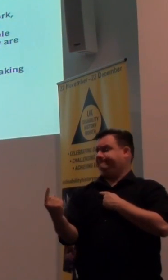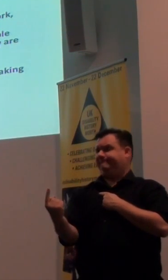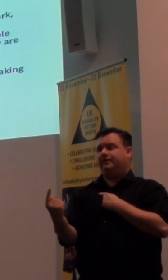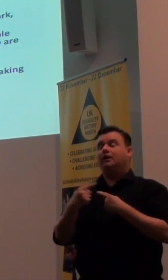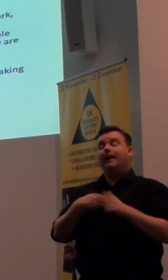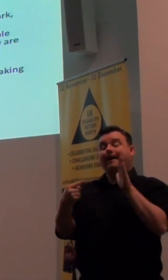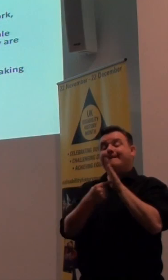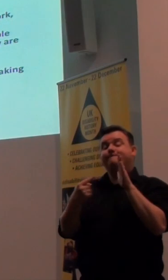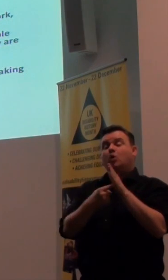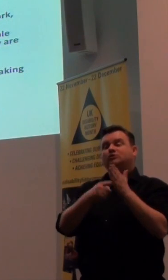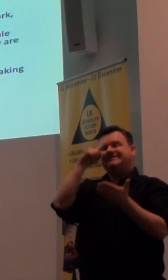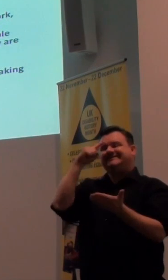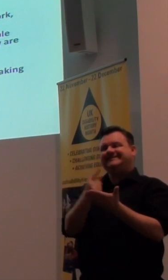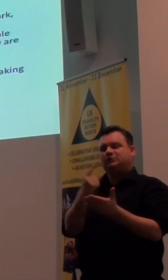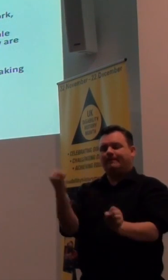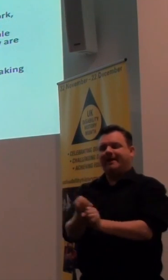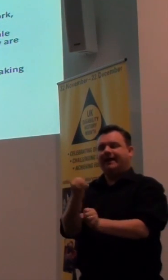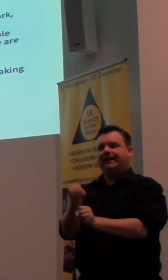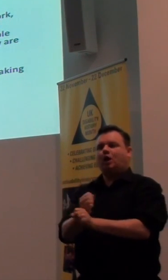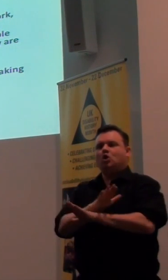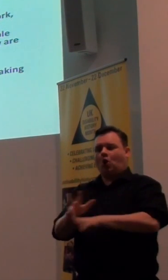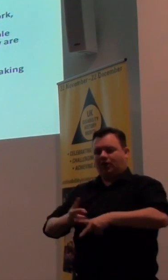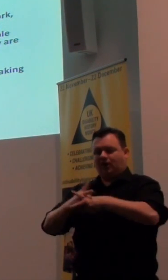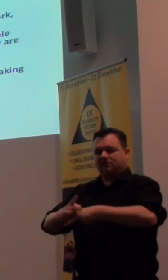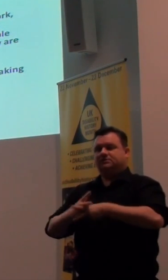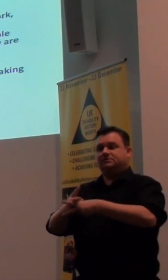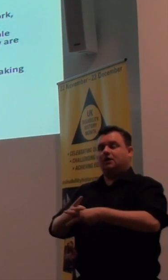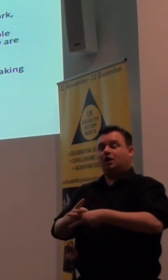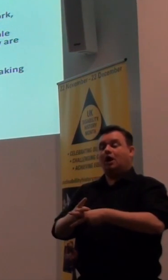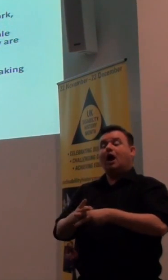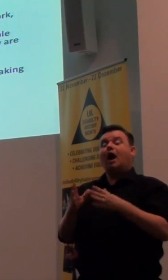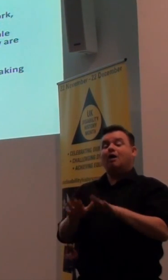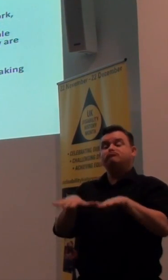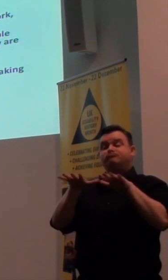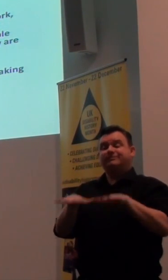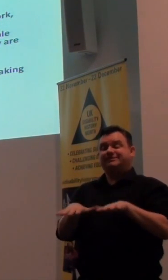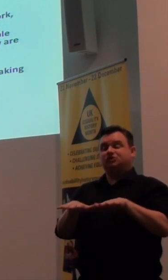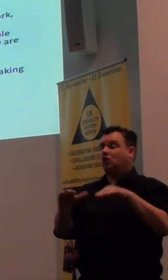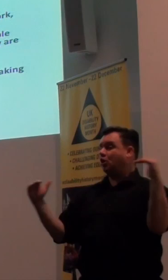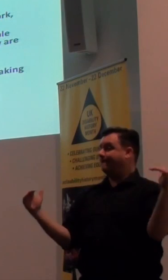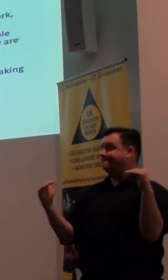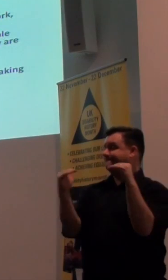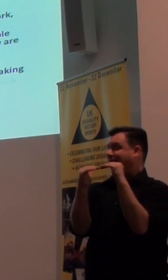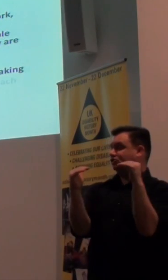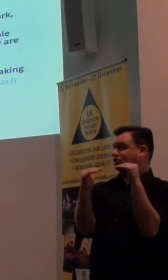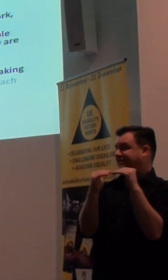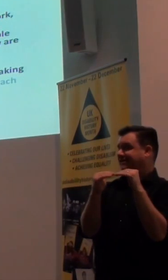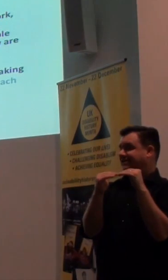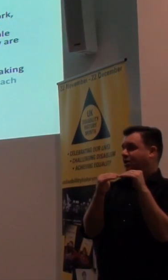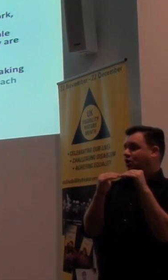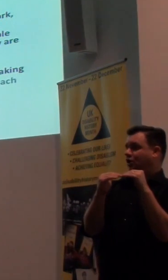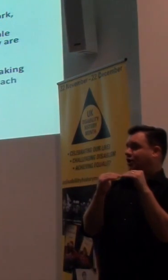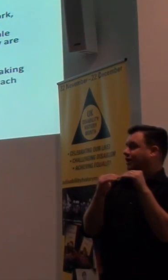making instead of guardianship. And that's one that Britain is not meeting its international obligations on.